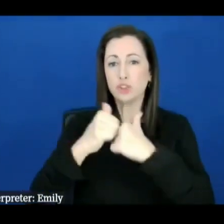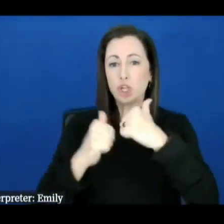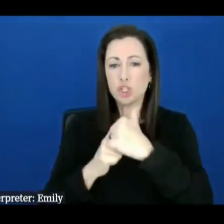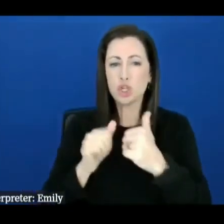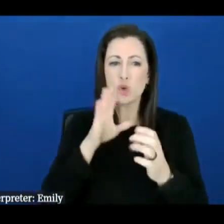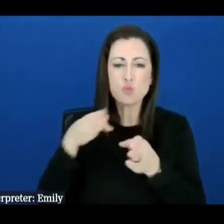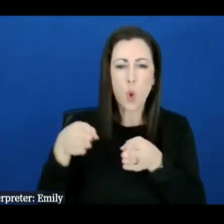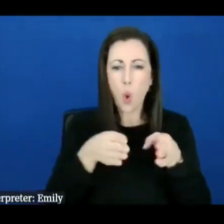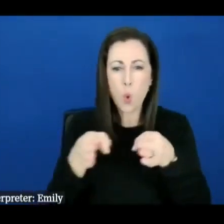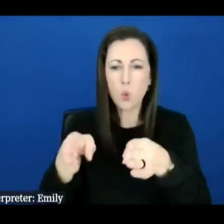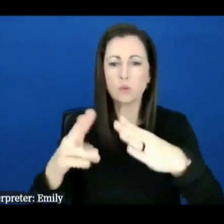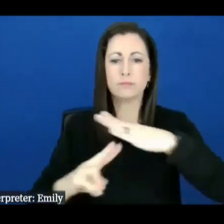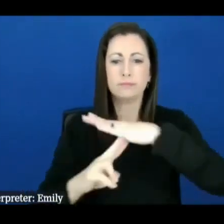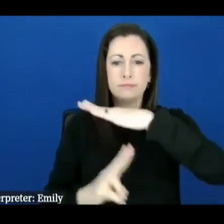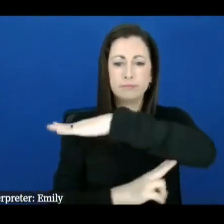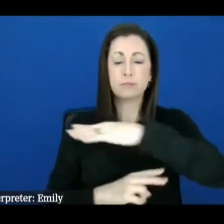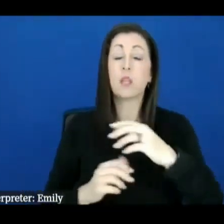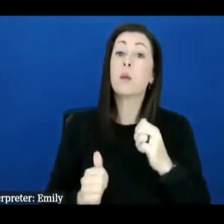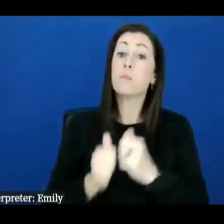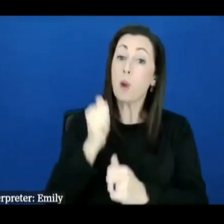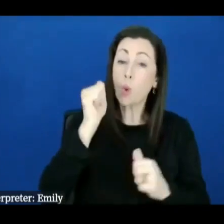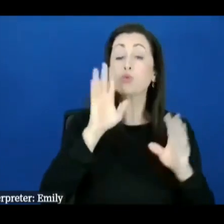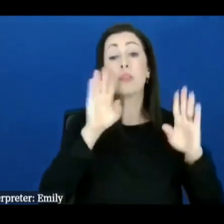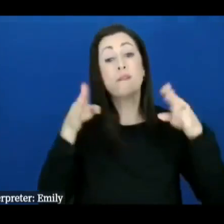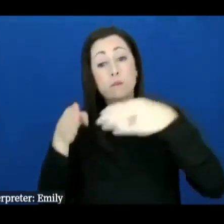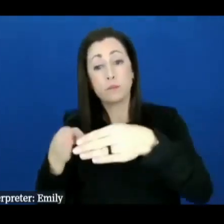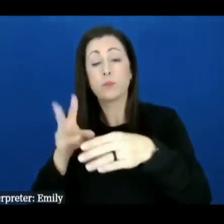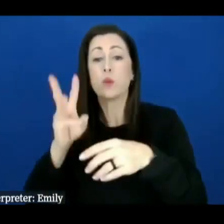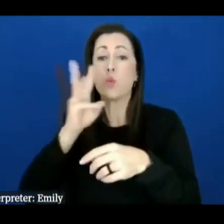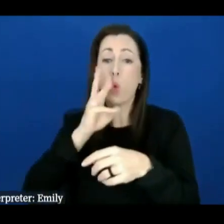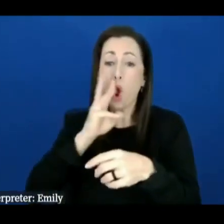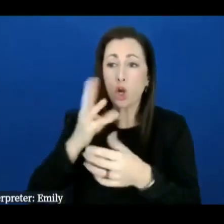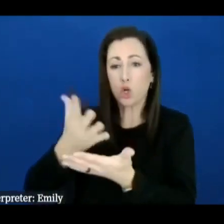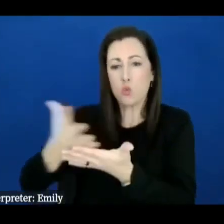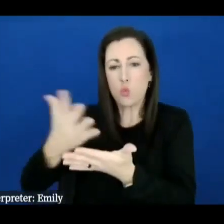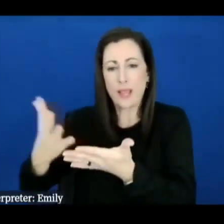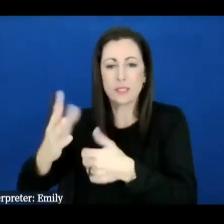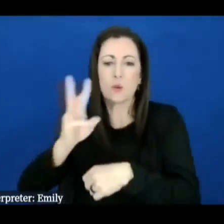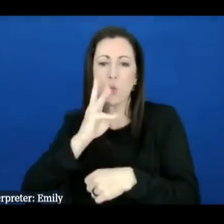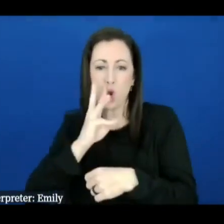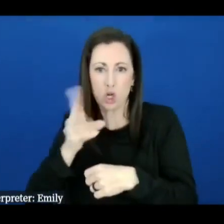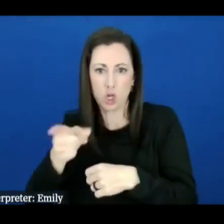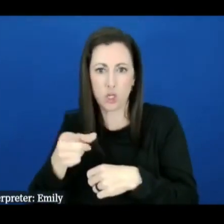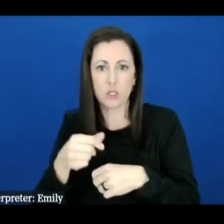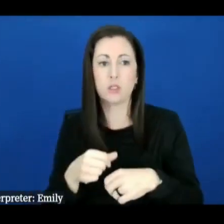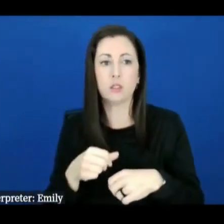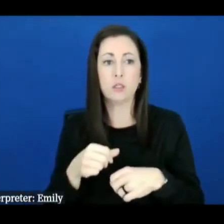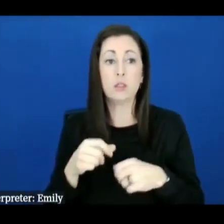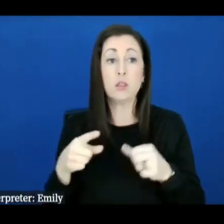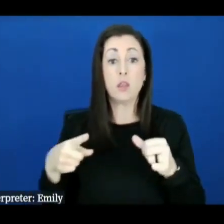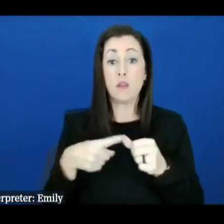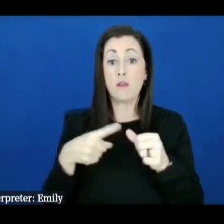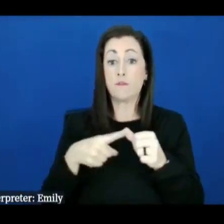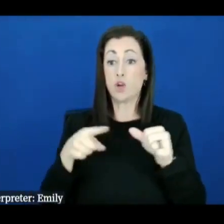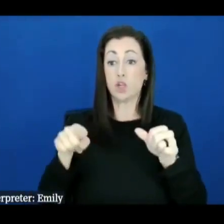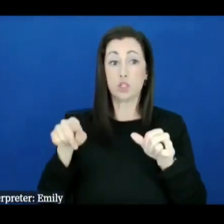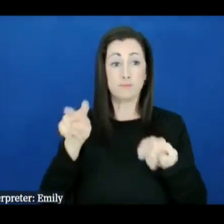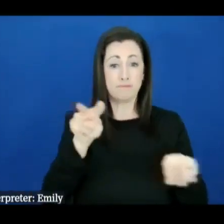lot of that was focused on water and wastewater um and again the initial assessments were kind of those preliminary